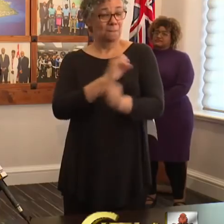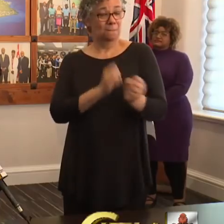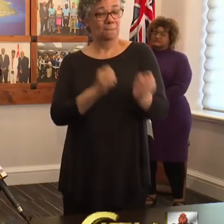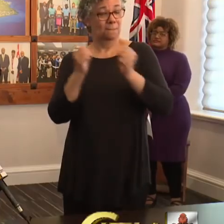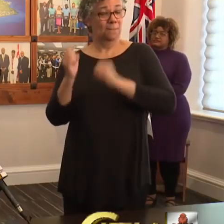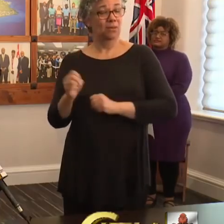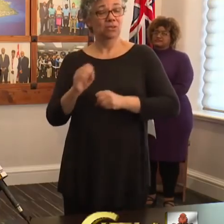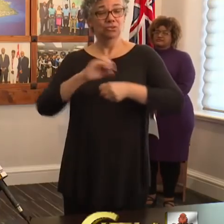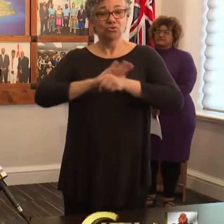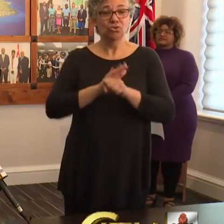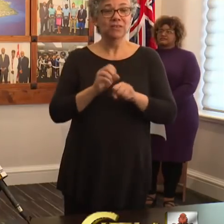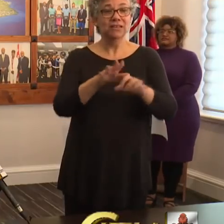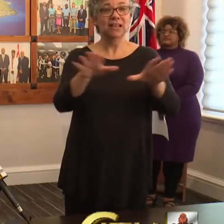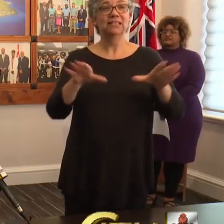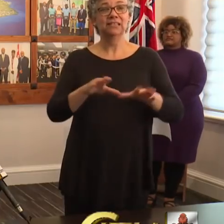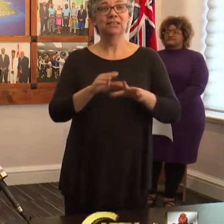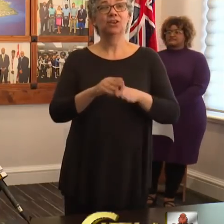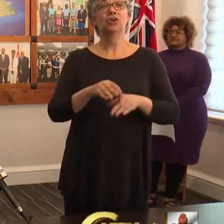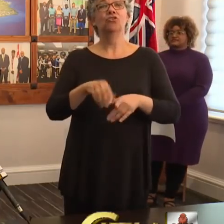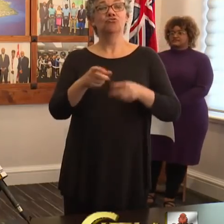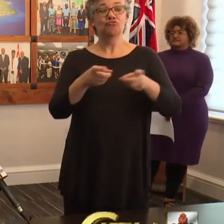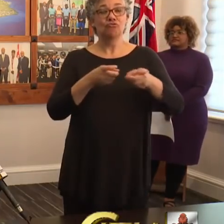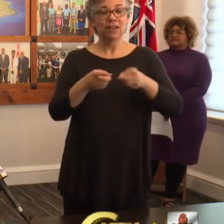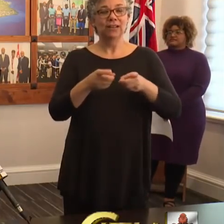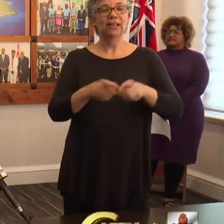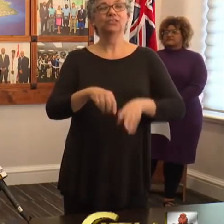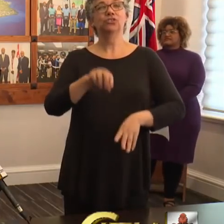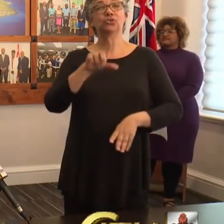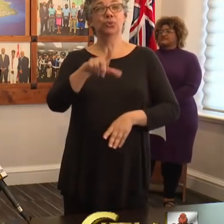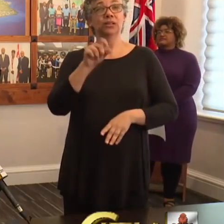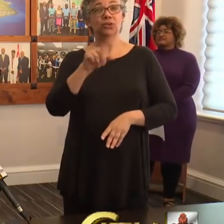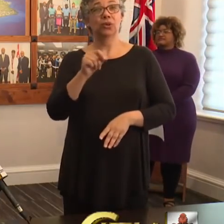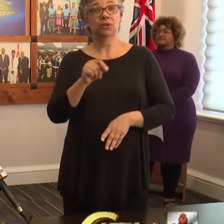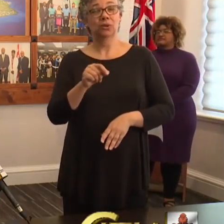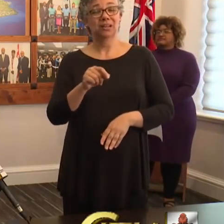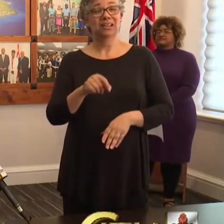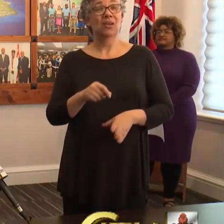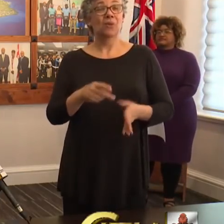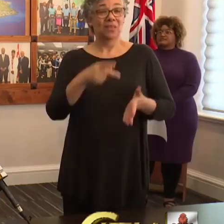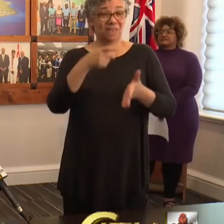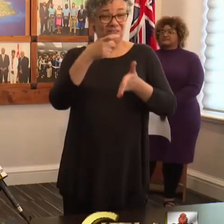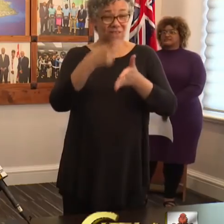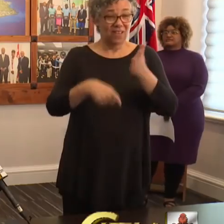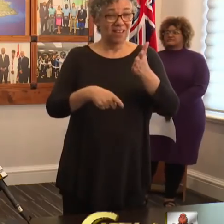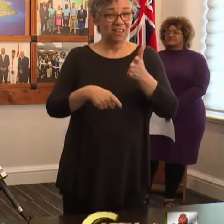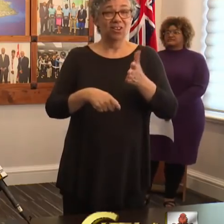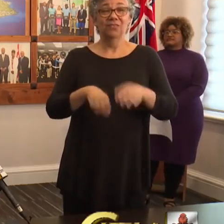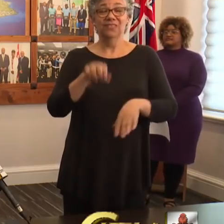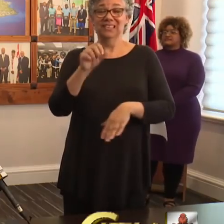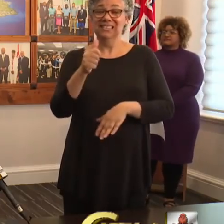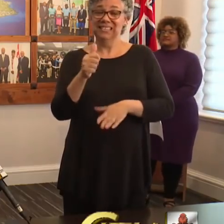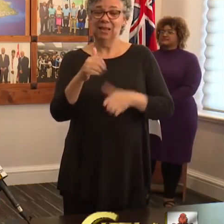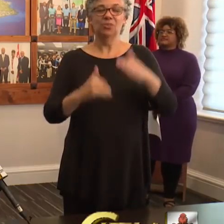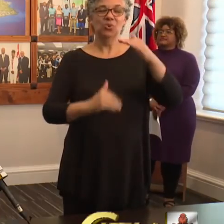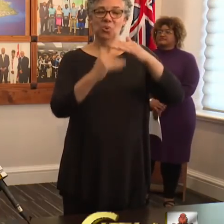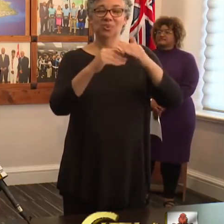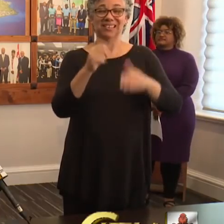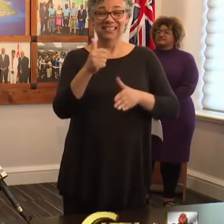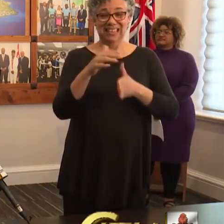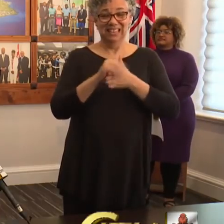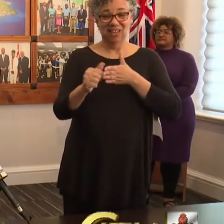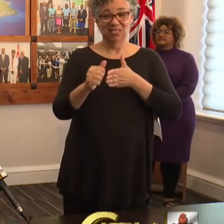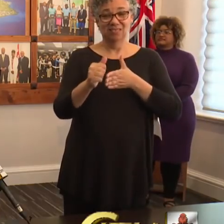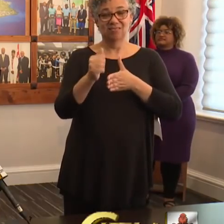-19 Regulation 2020 will lead to a fine of $10,000, six-month